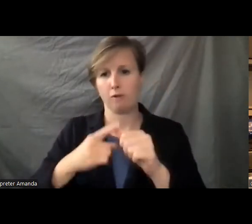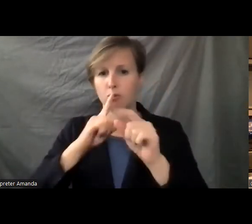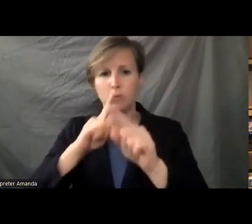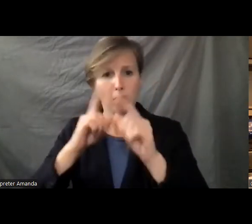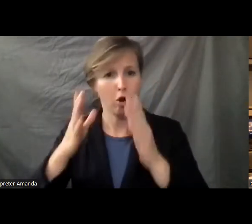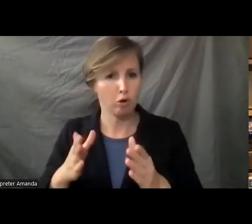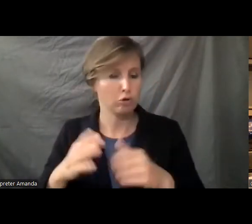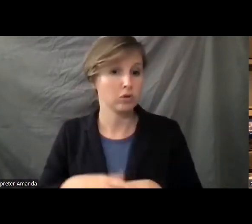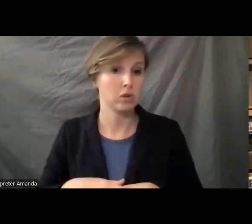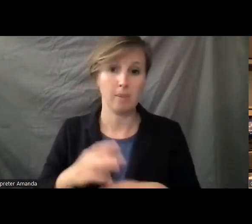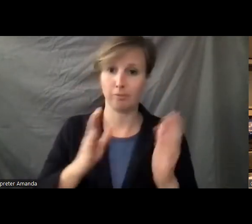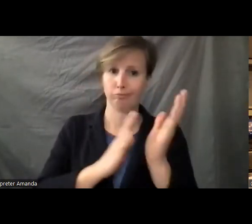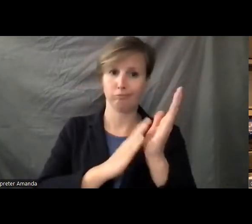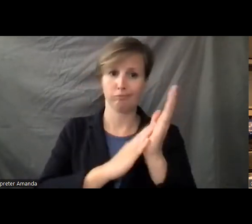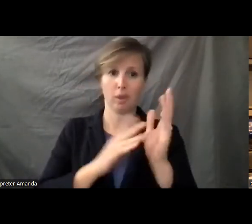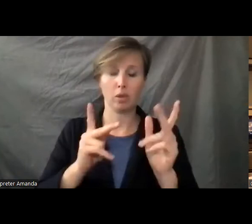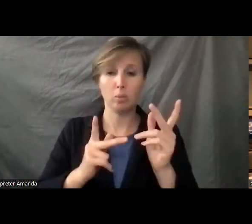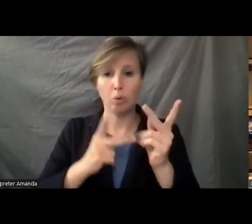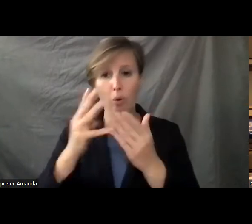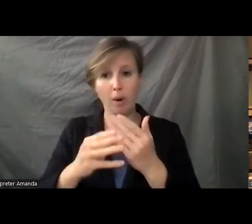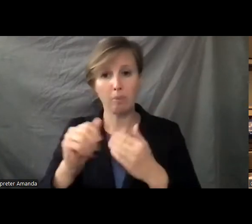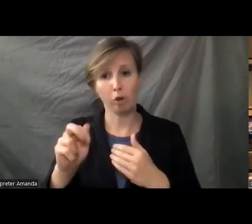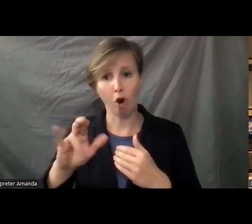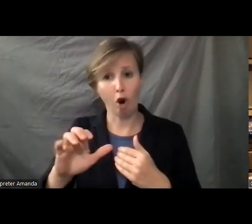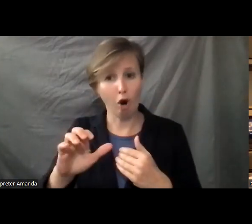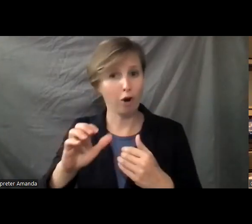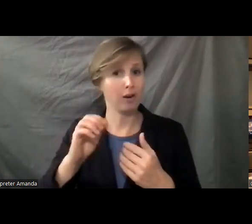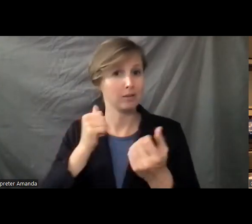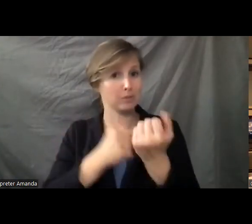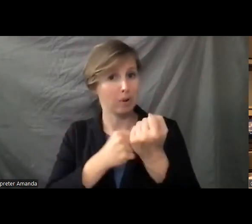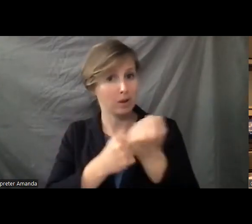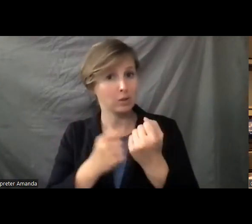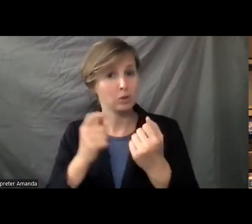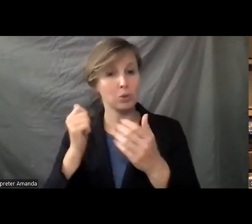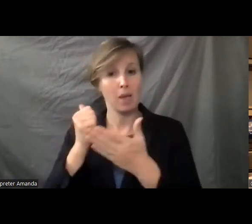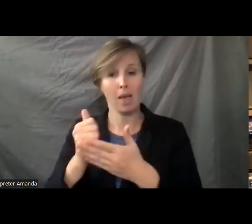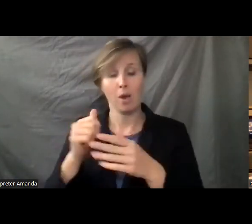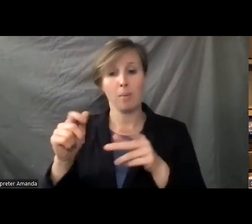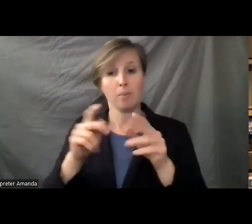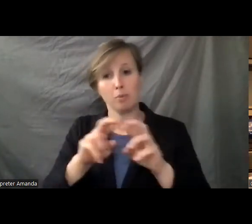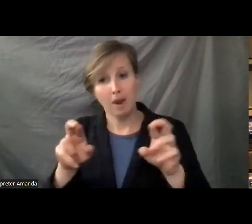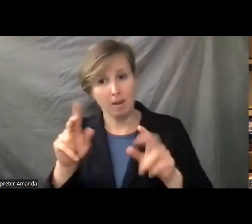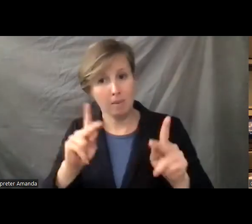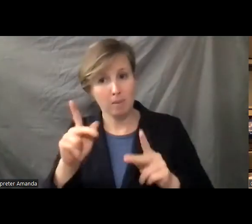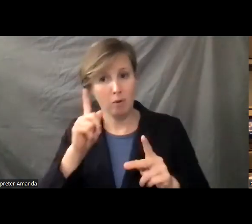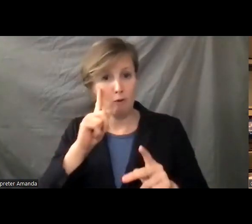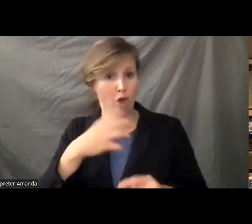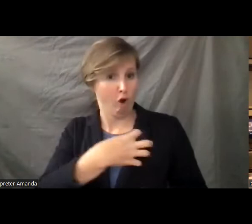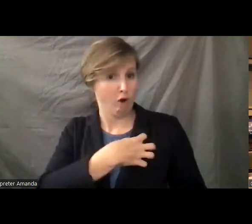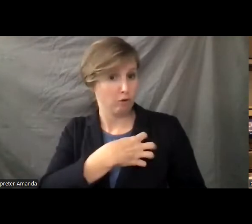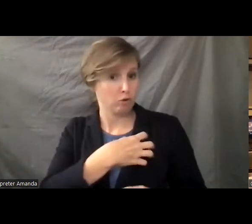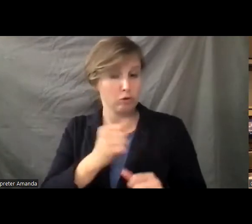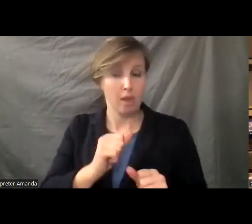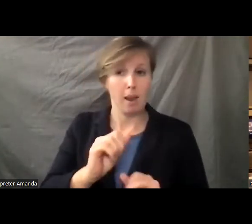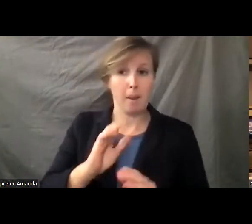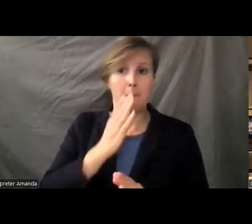And I commend the programs that the arc sponsors to better prepare individuals and law enforcement officers for better outcomes in these various